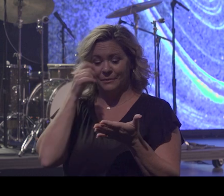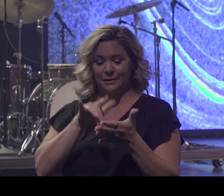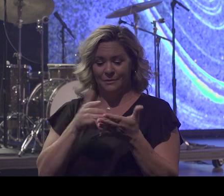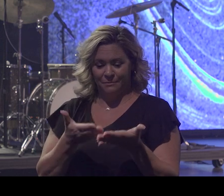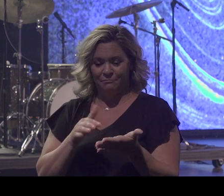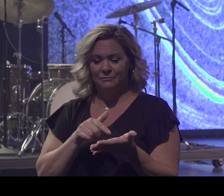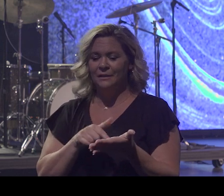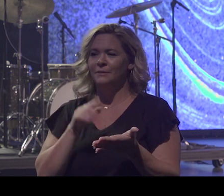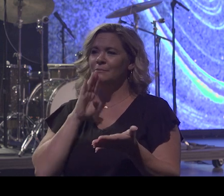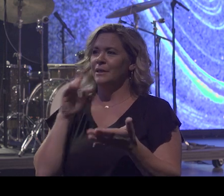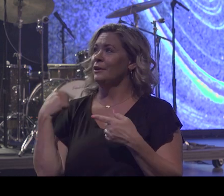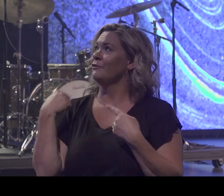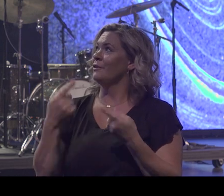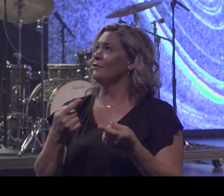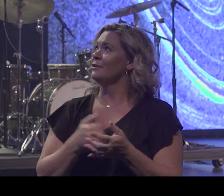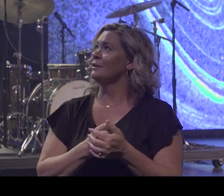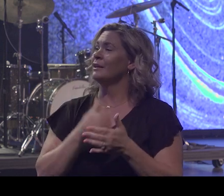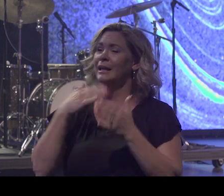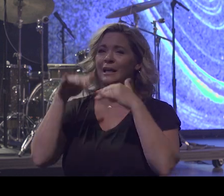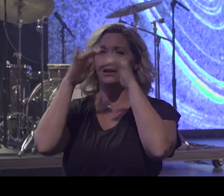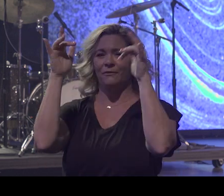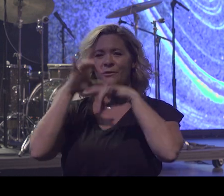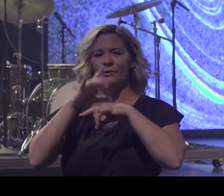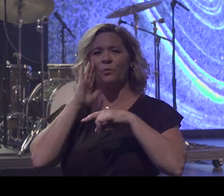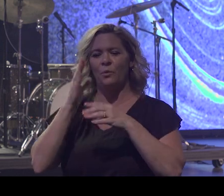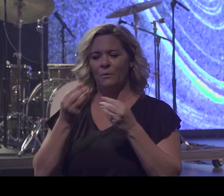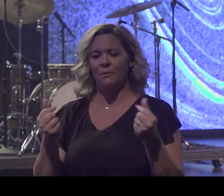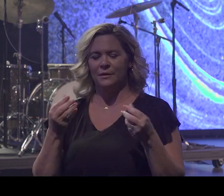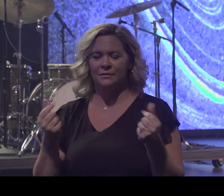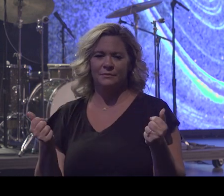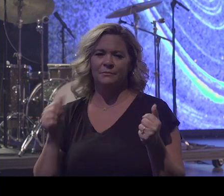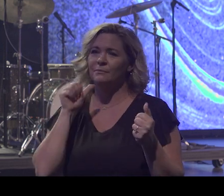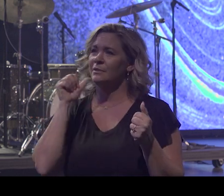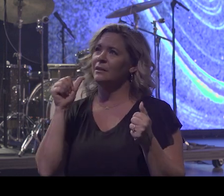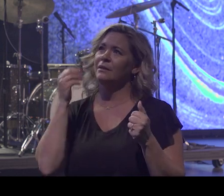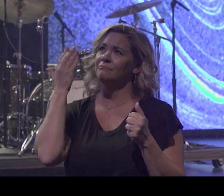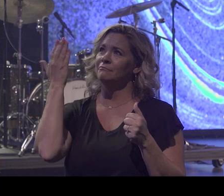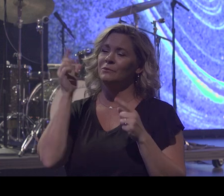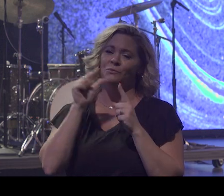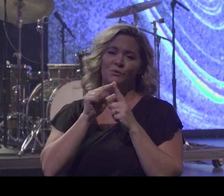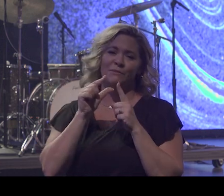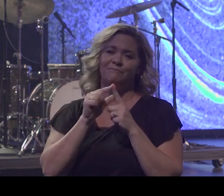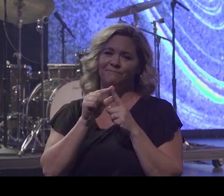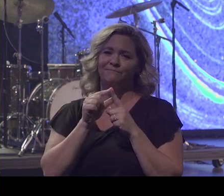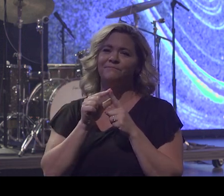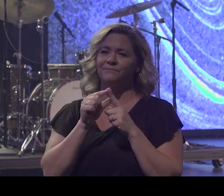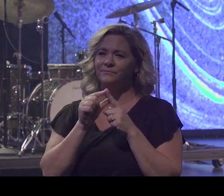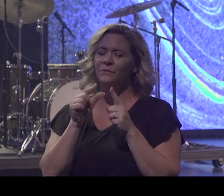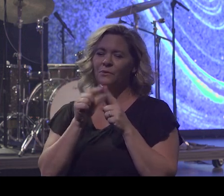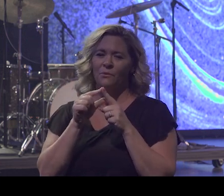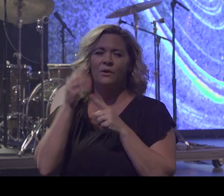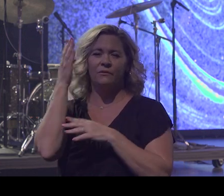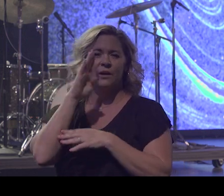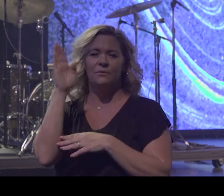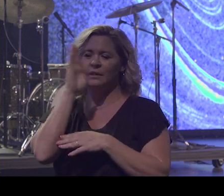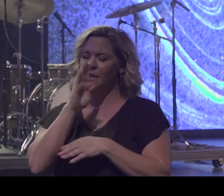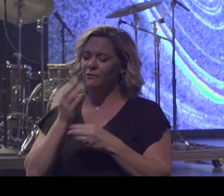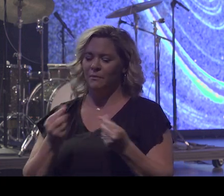forever. Heaven and earth are to pass away, but not my word. The word of God is not going to pass away. God loves